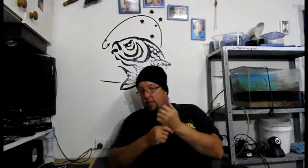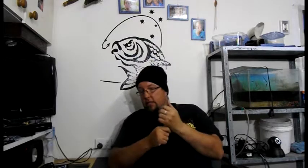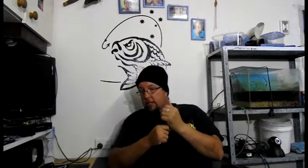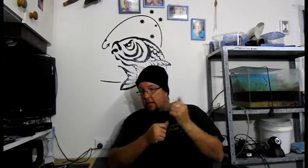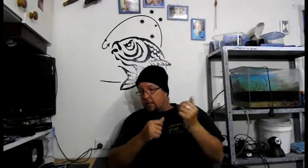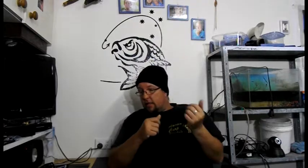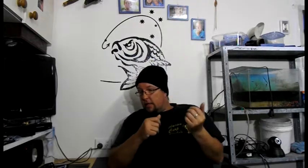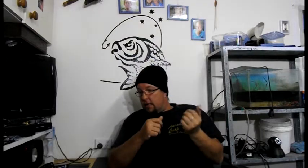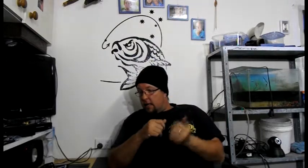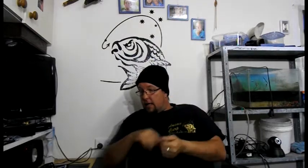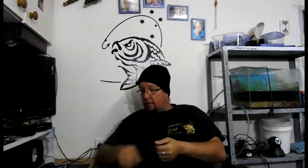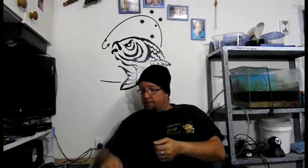distances.